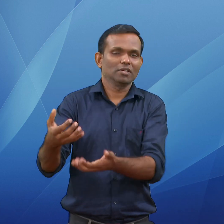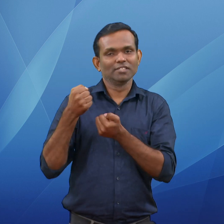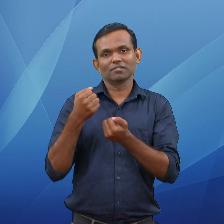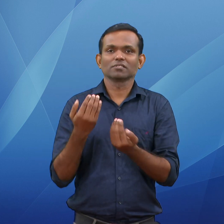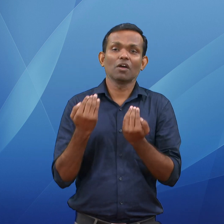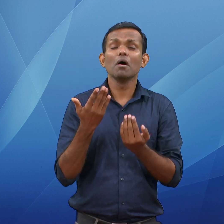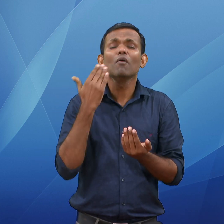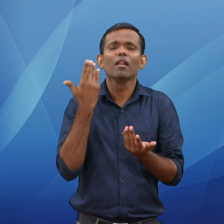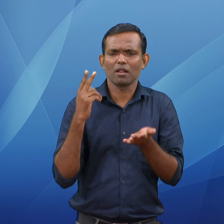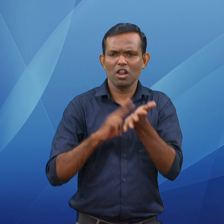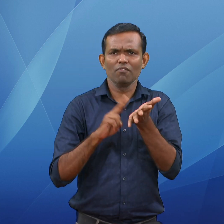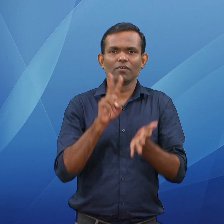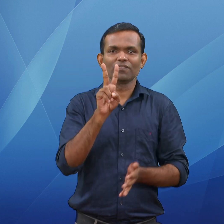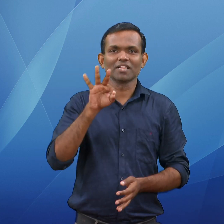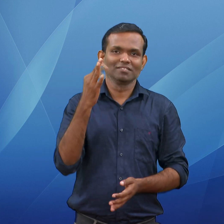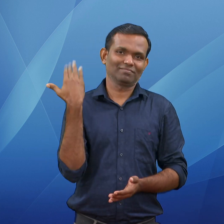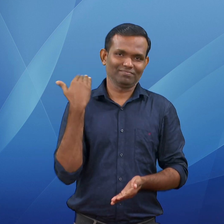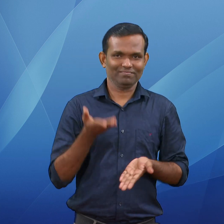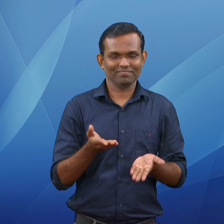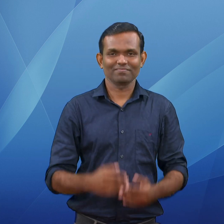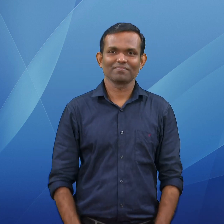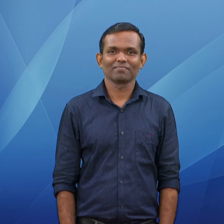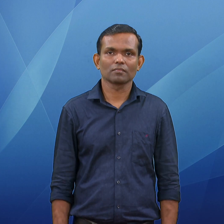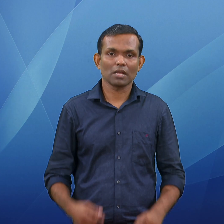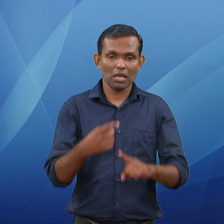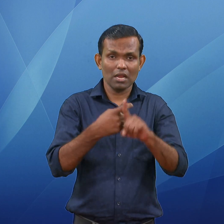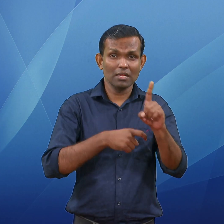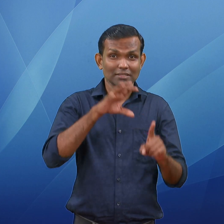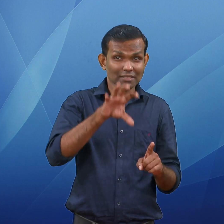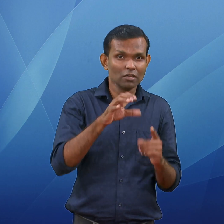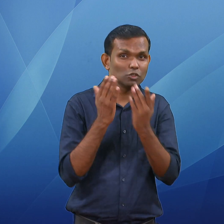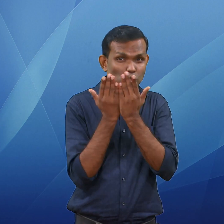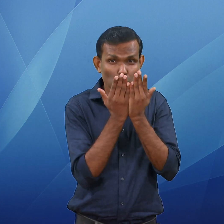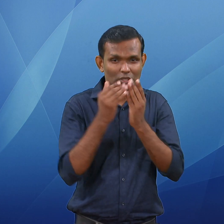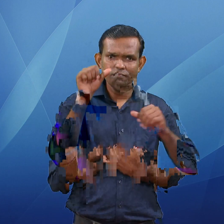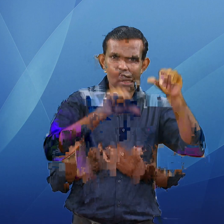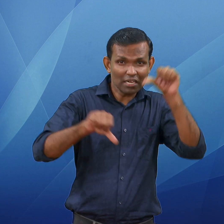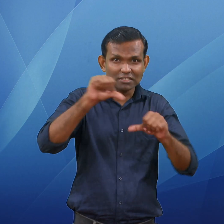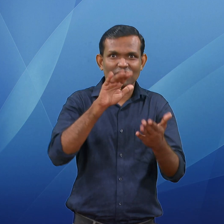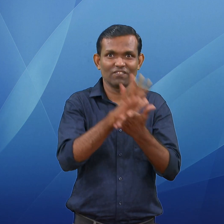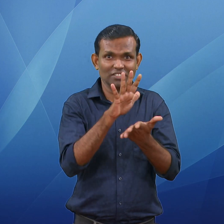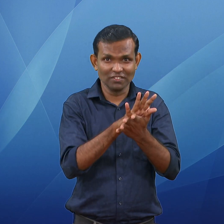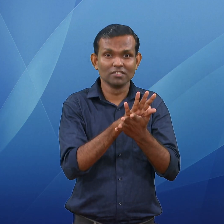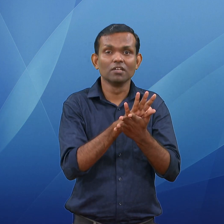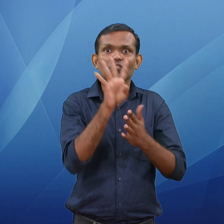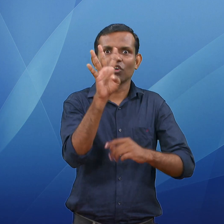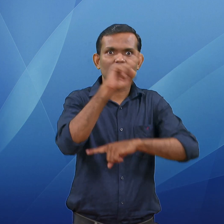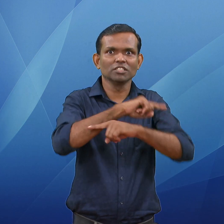werethmorical The was of heraras. The four-day State School Science Festival is being conducted at various venues